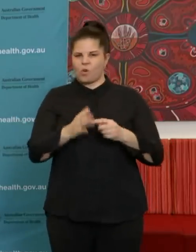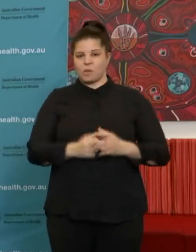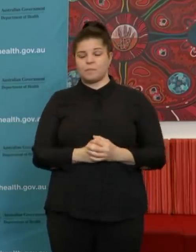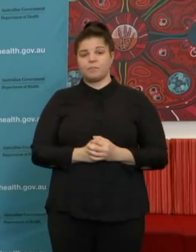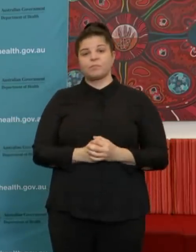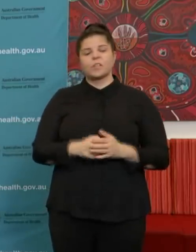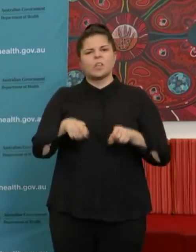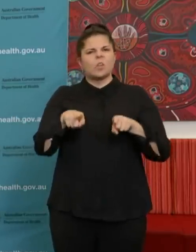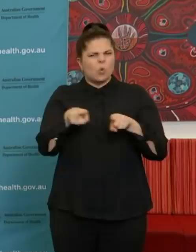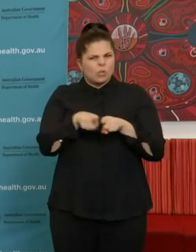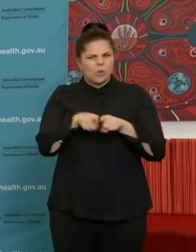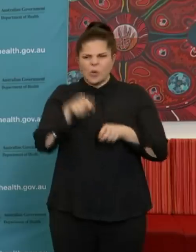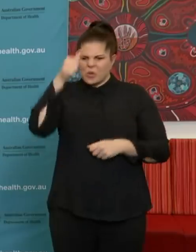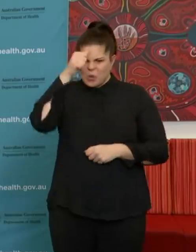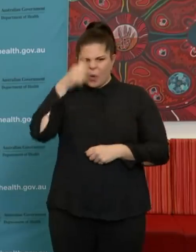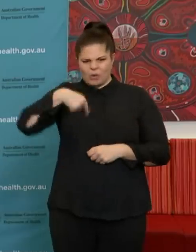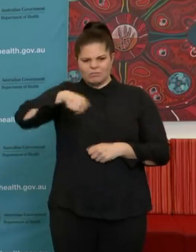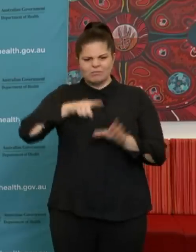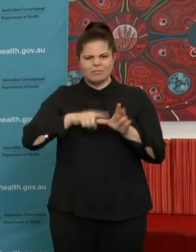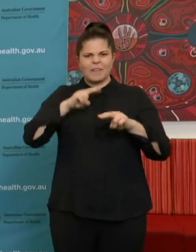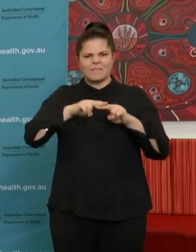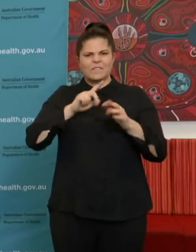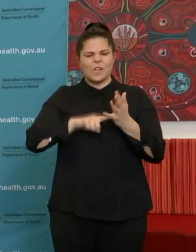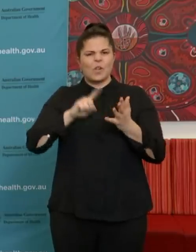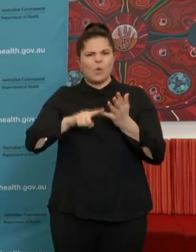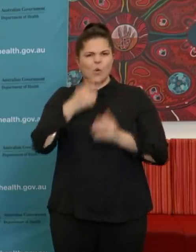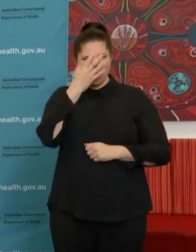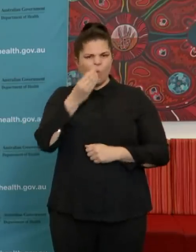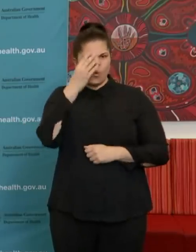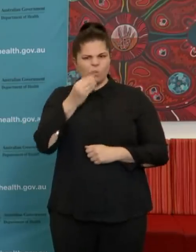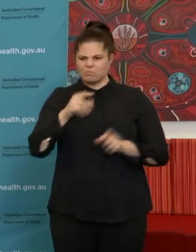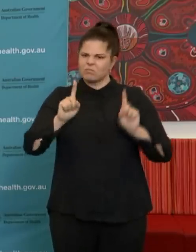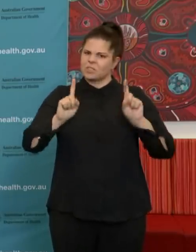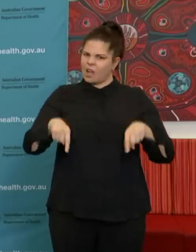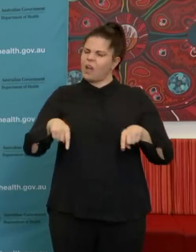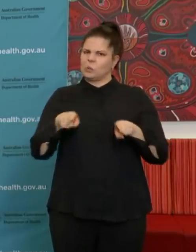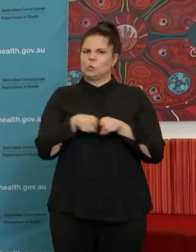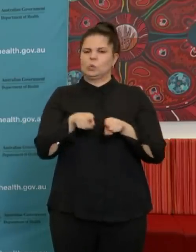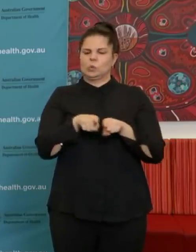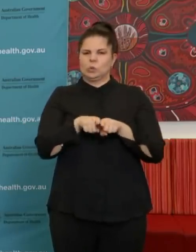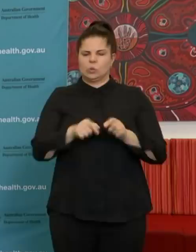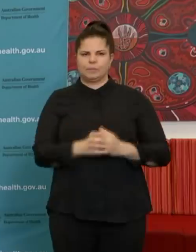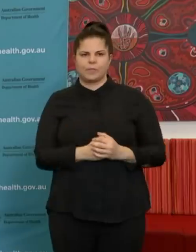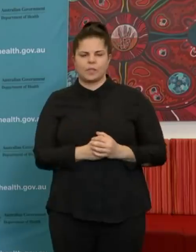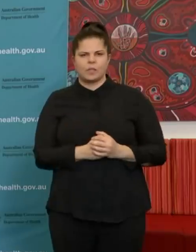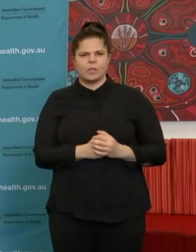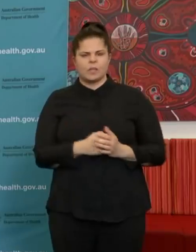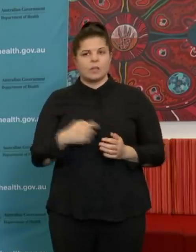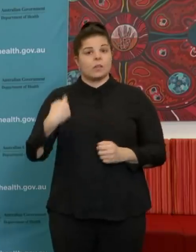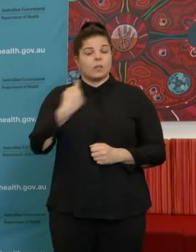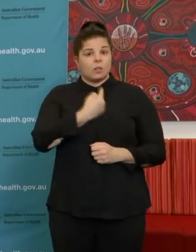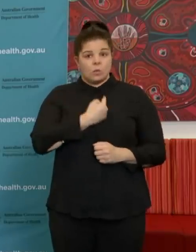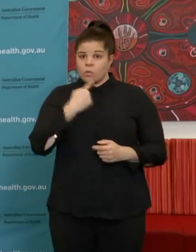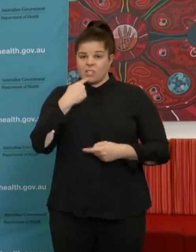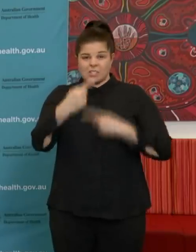the flu season, which we've started earlier this year because of the COVID-19 issue, is demonstrating that the